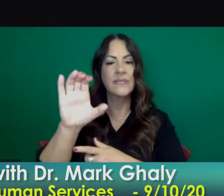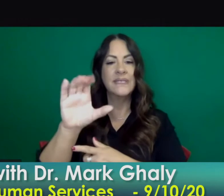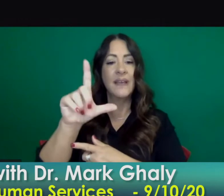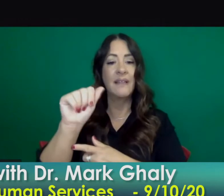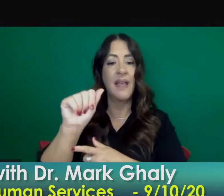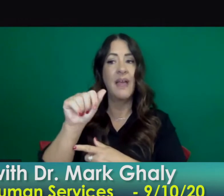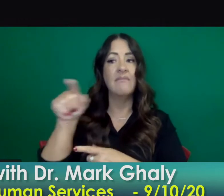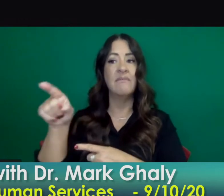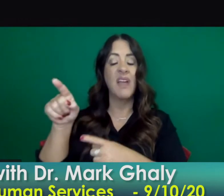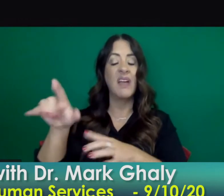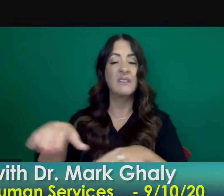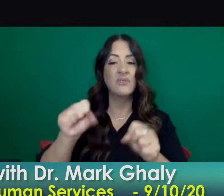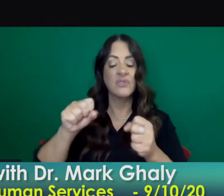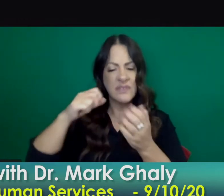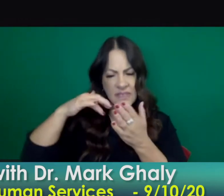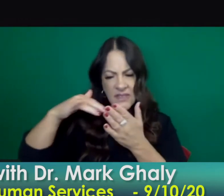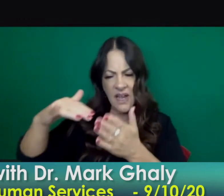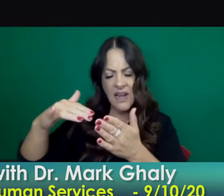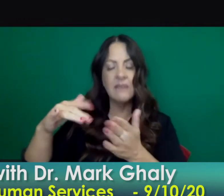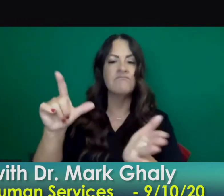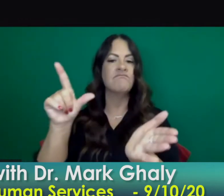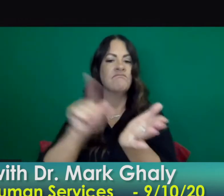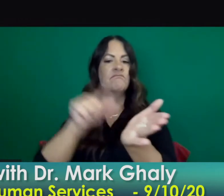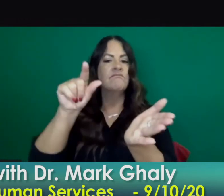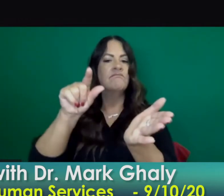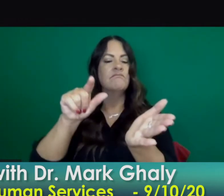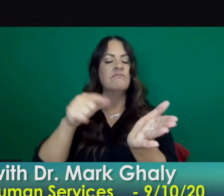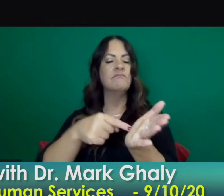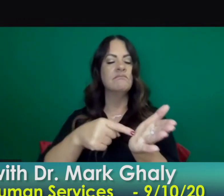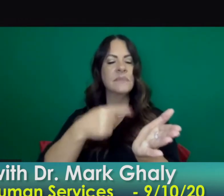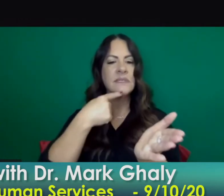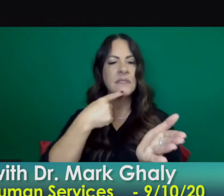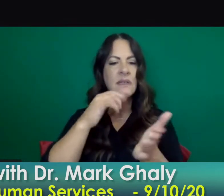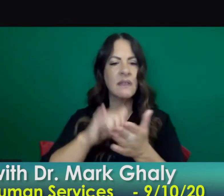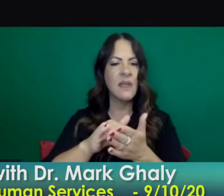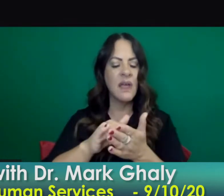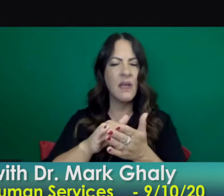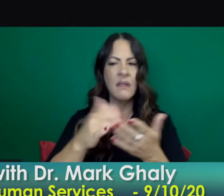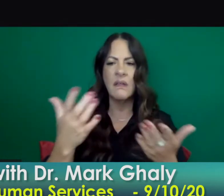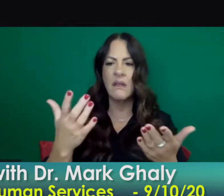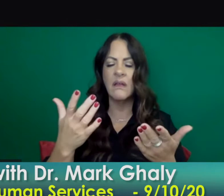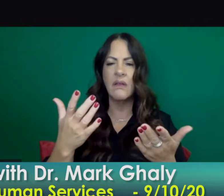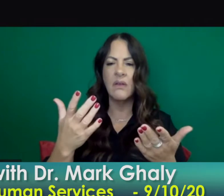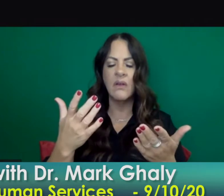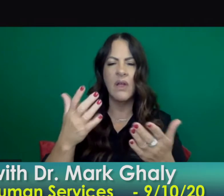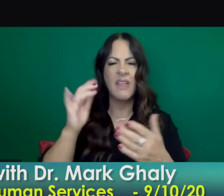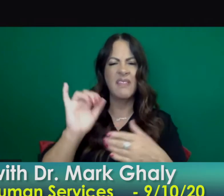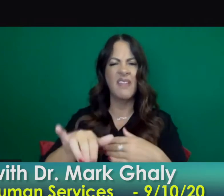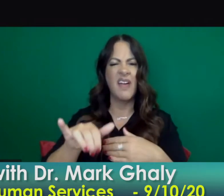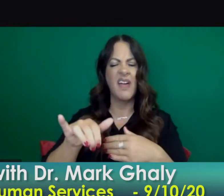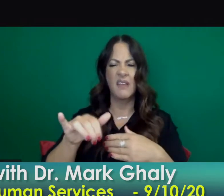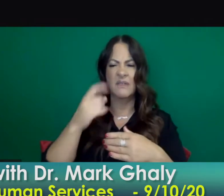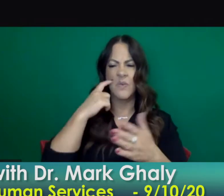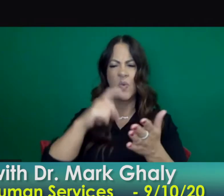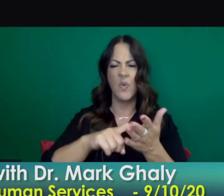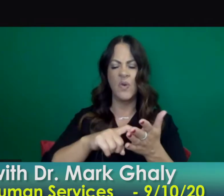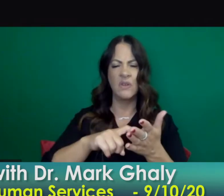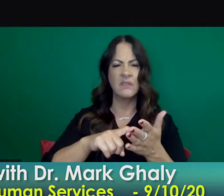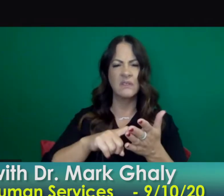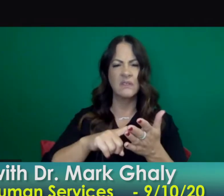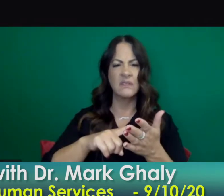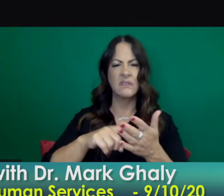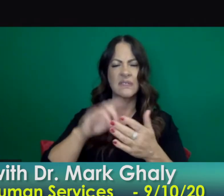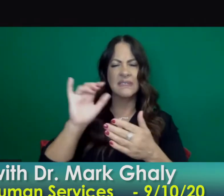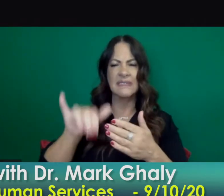that looked at reports of coughing that became very elevated in december and continued elevating the